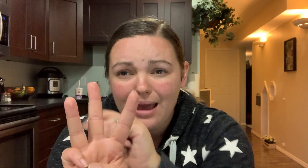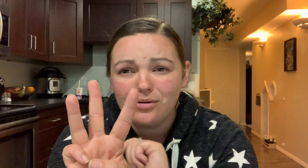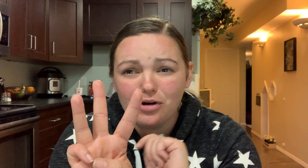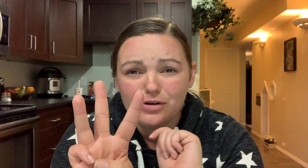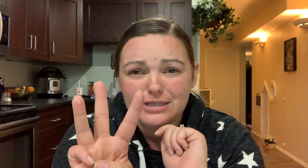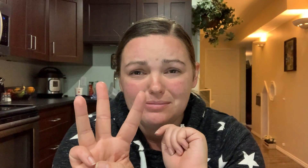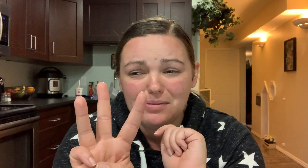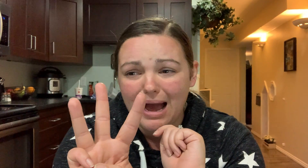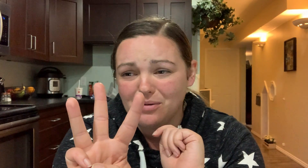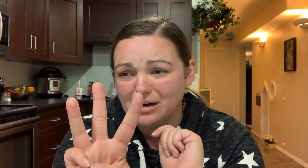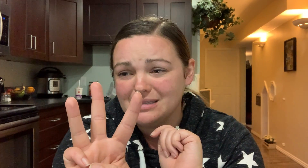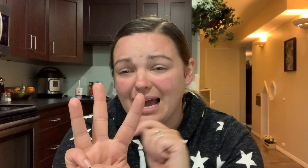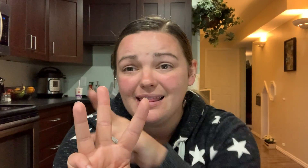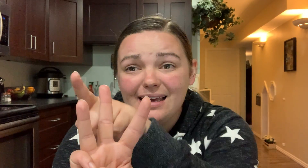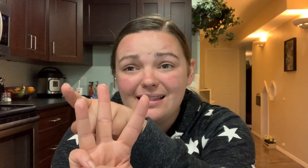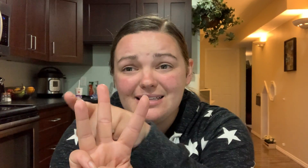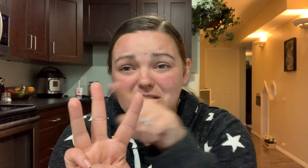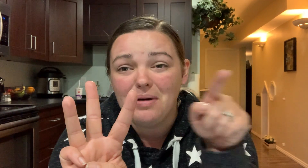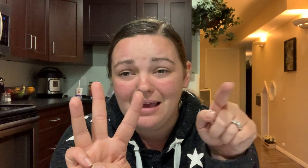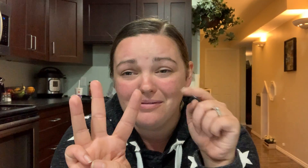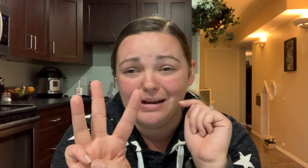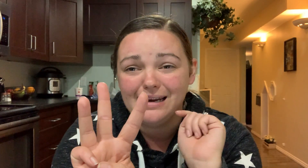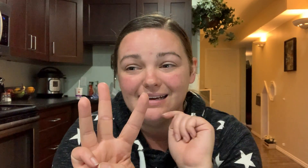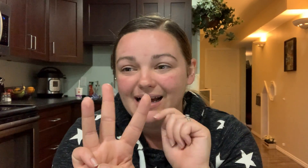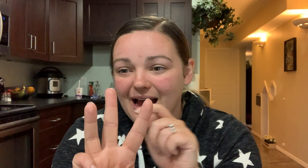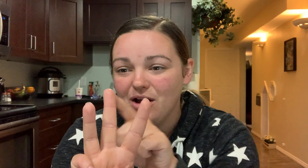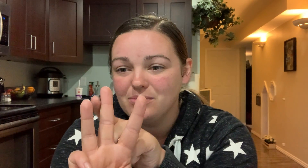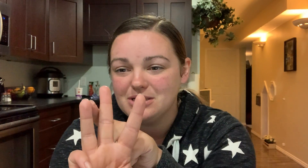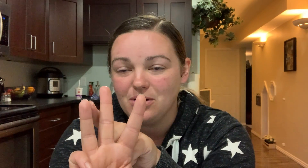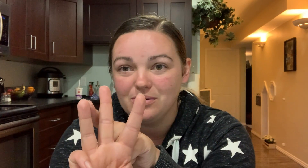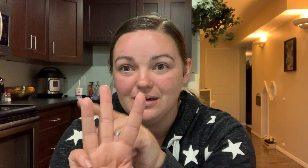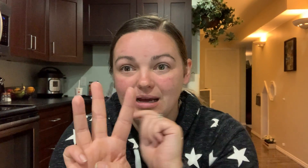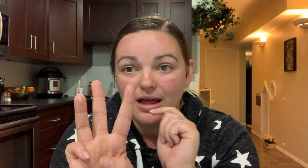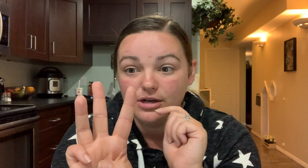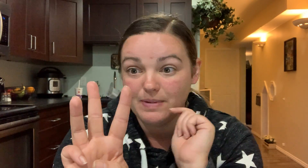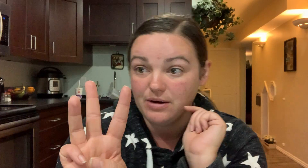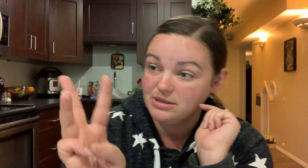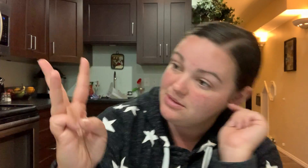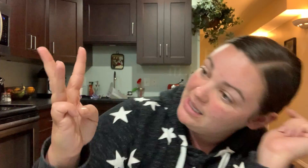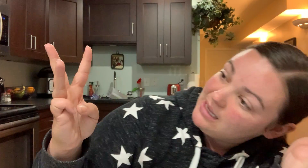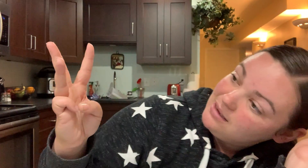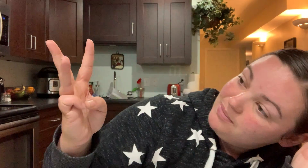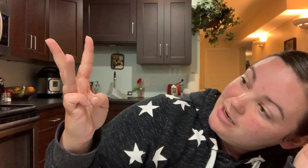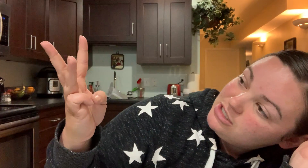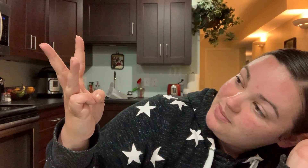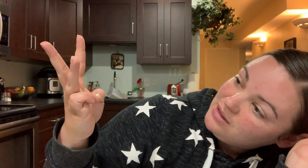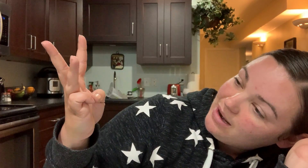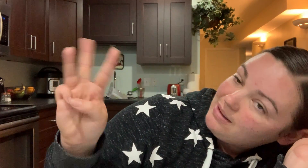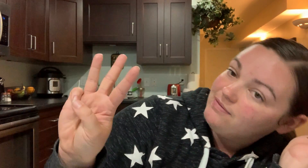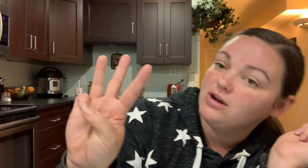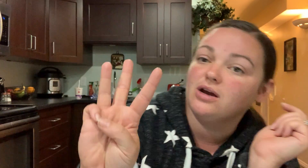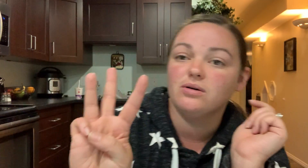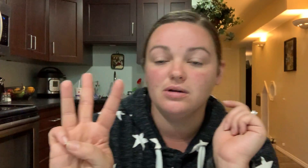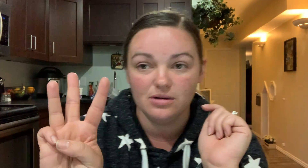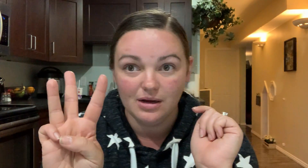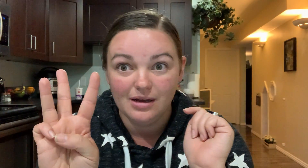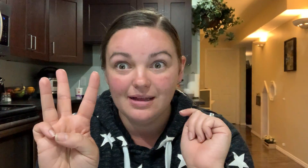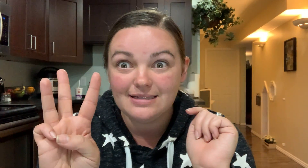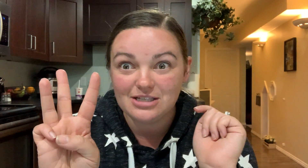I don't know if you see me backwards I think this is the way you read I hope so it looks backwards to me but it should be the right way for you this is